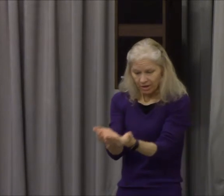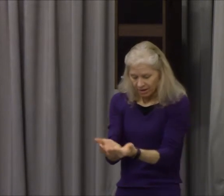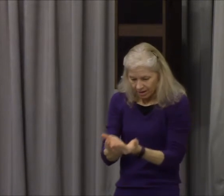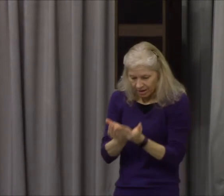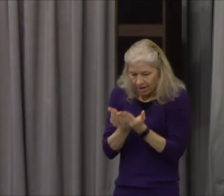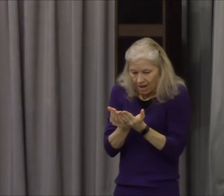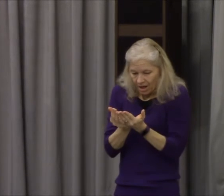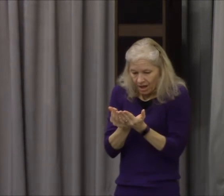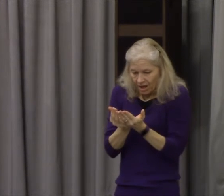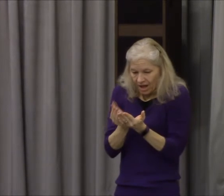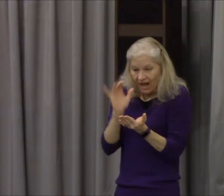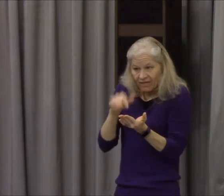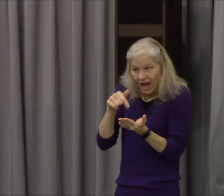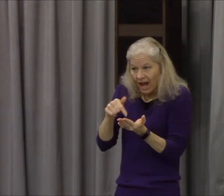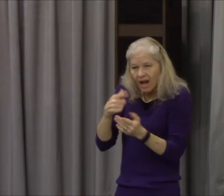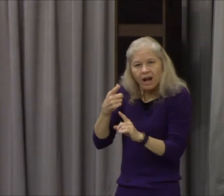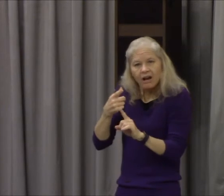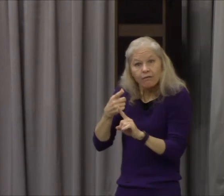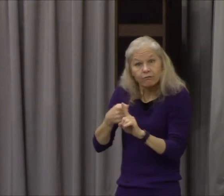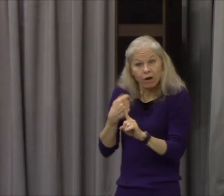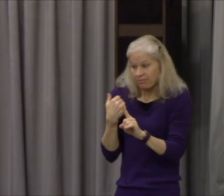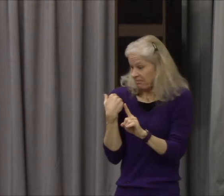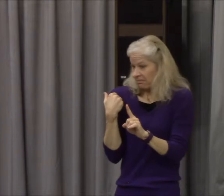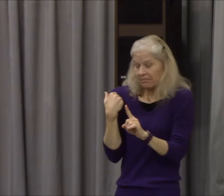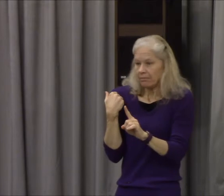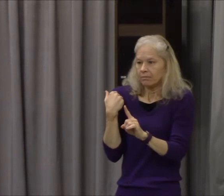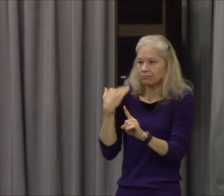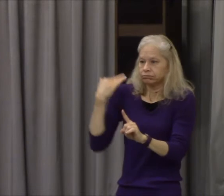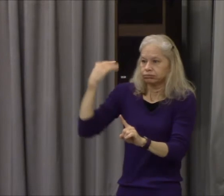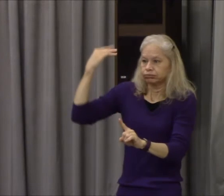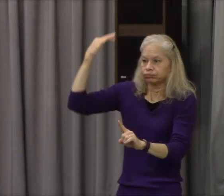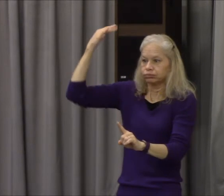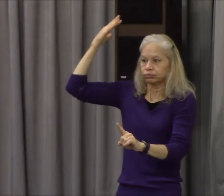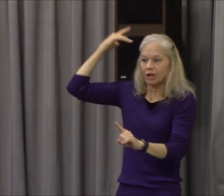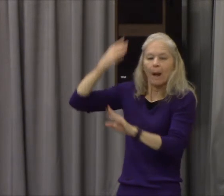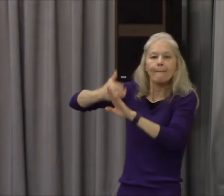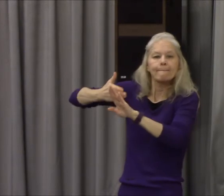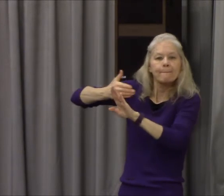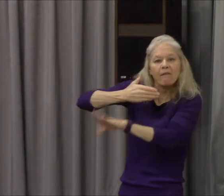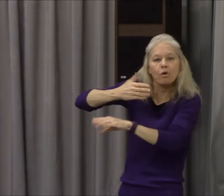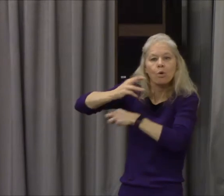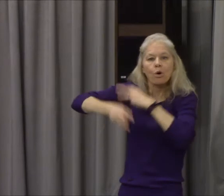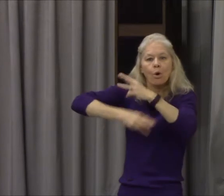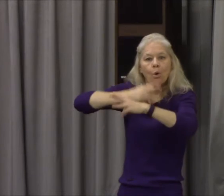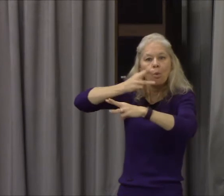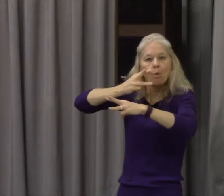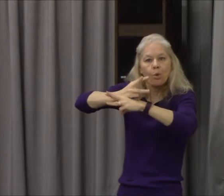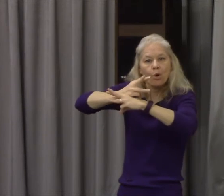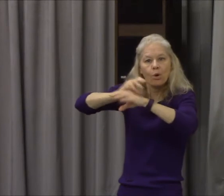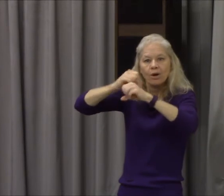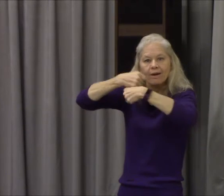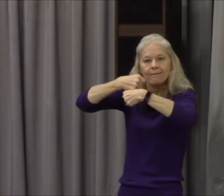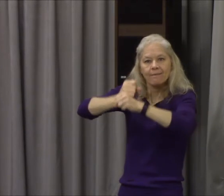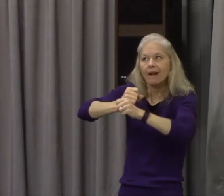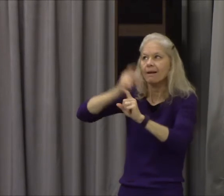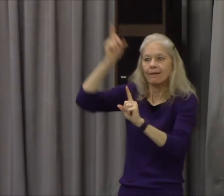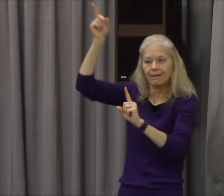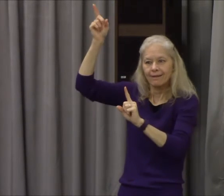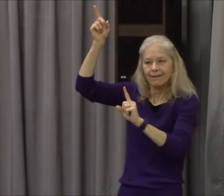and we hope the word that will exist after this planet is transformed won't don't we we have the eternal